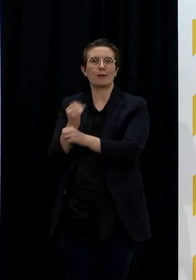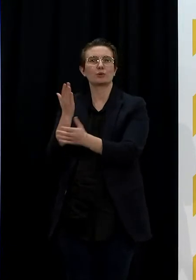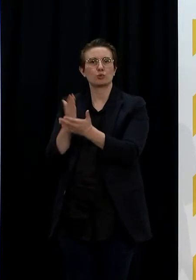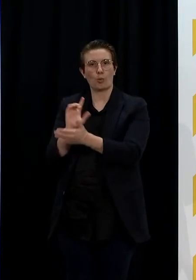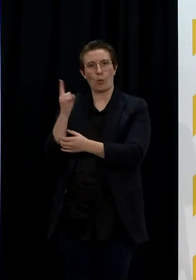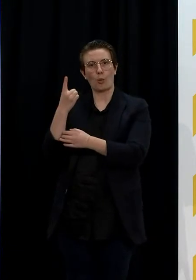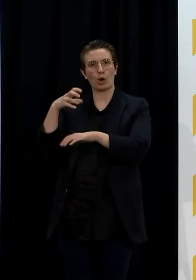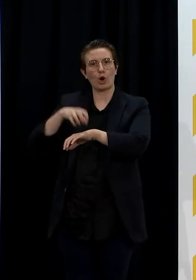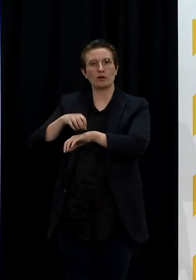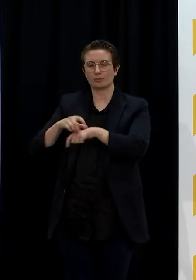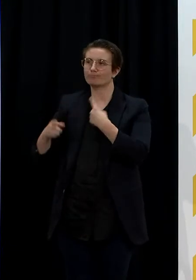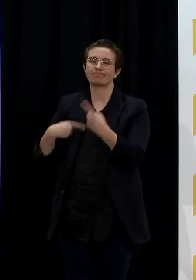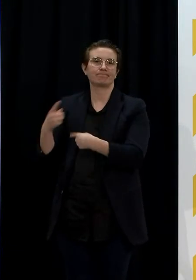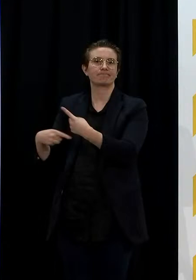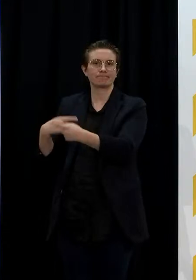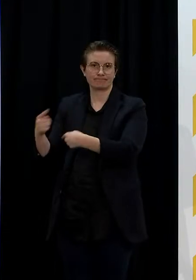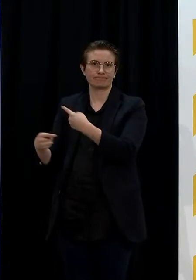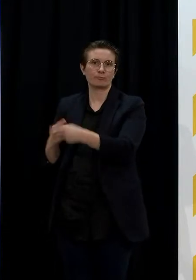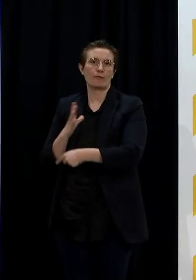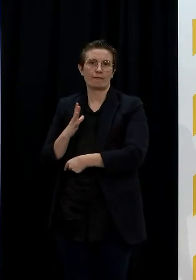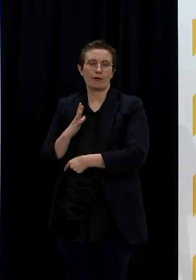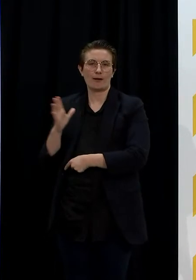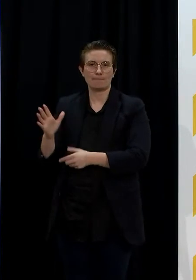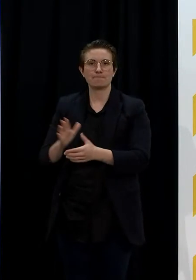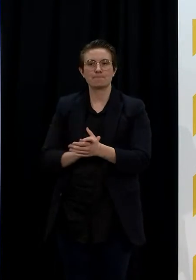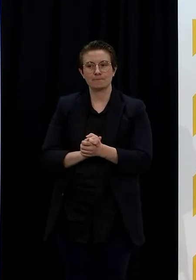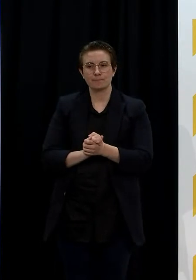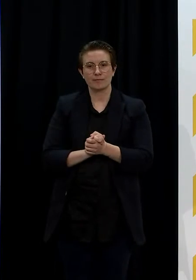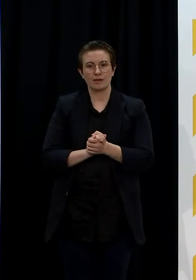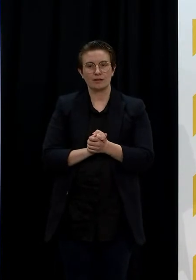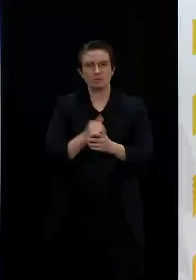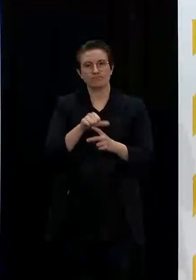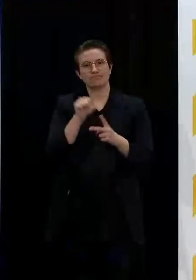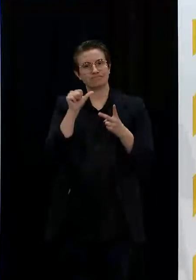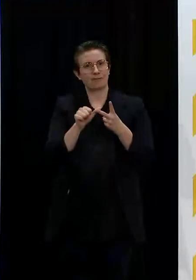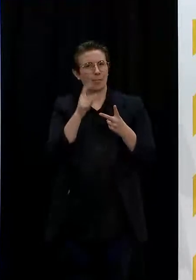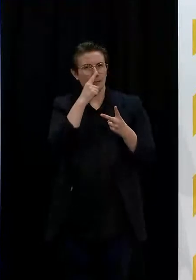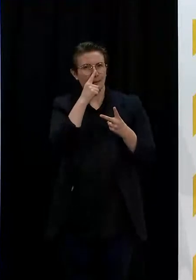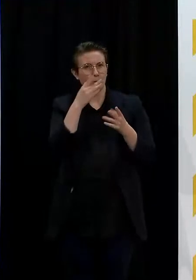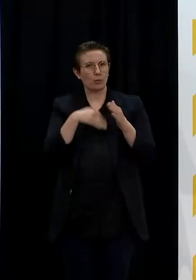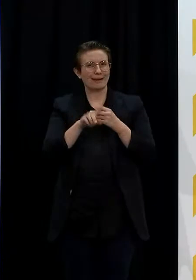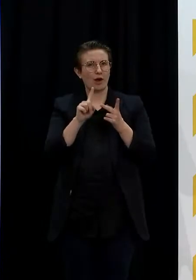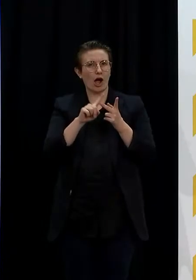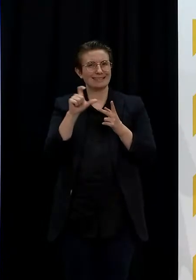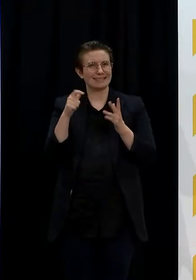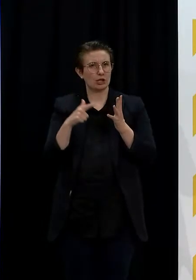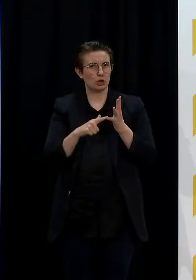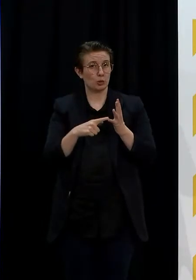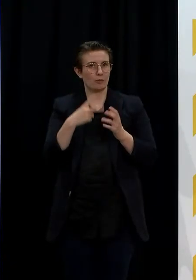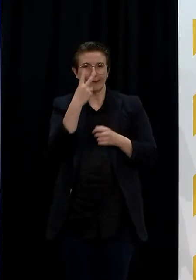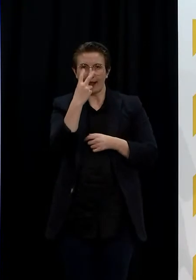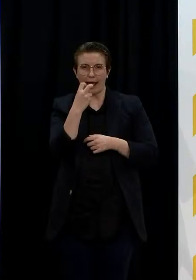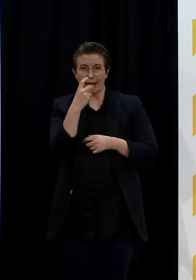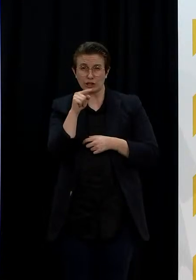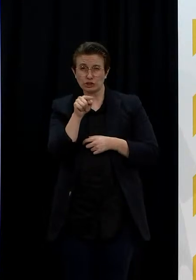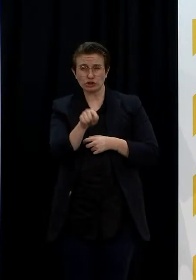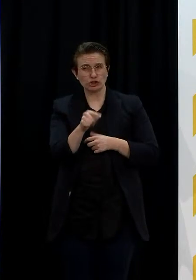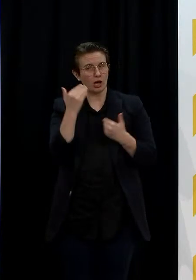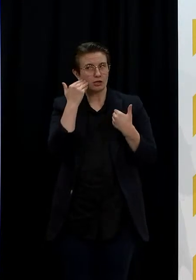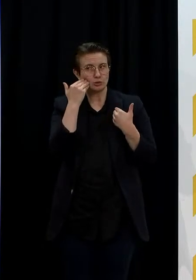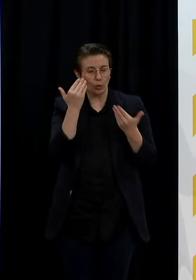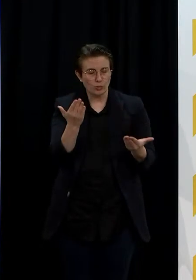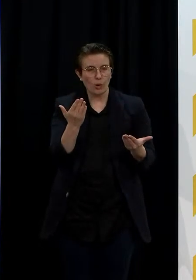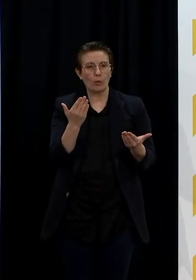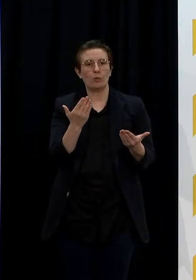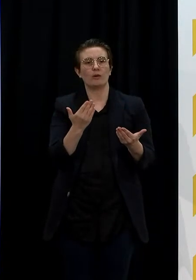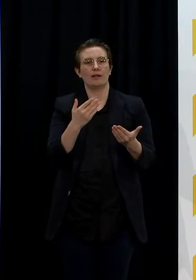The question about the age profile of people in ICU, I'm sorry I only have the breakdown of people in hospital in total. I